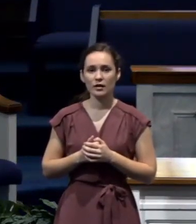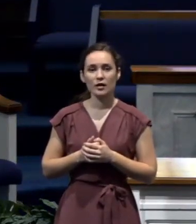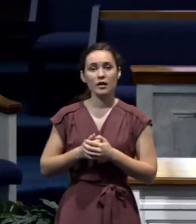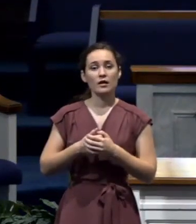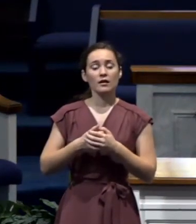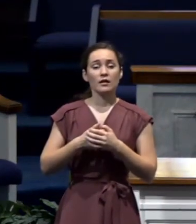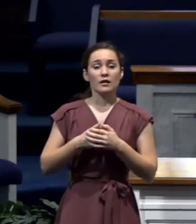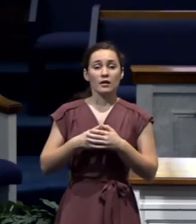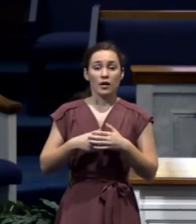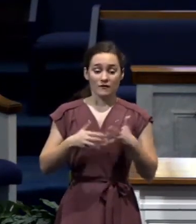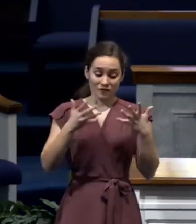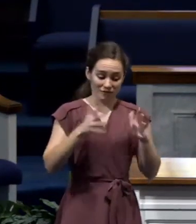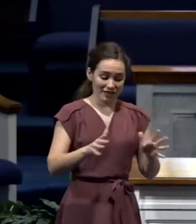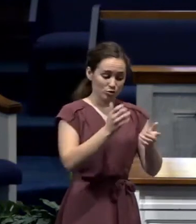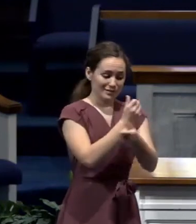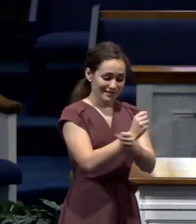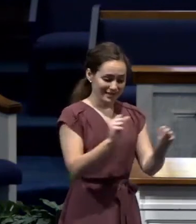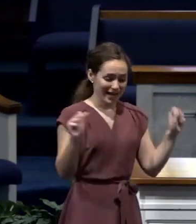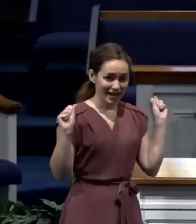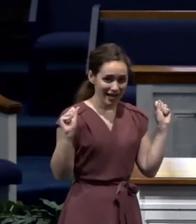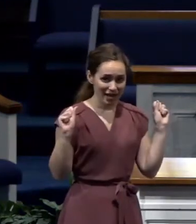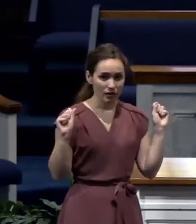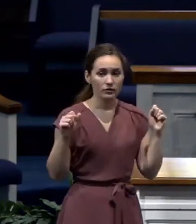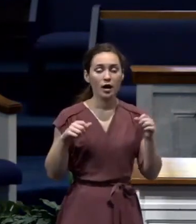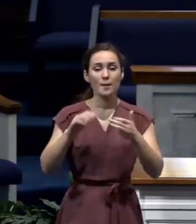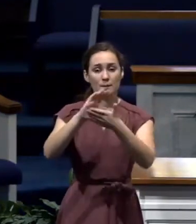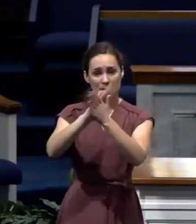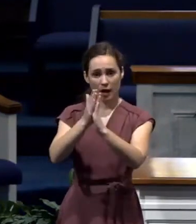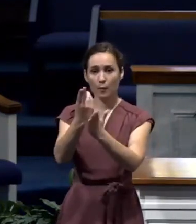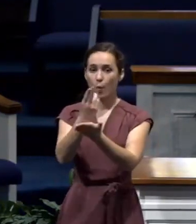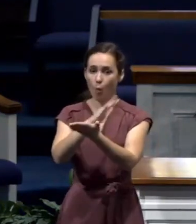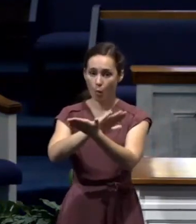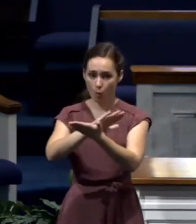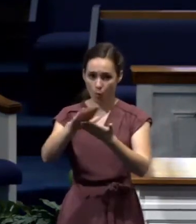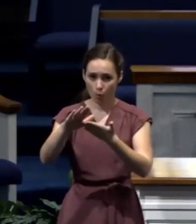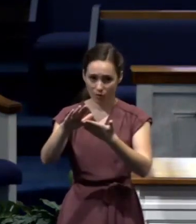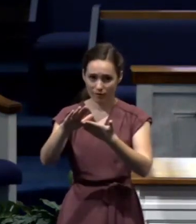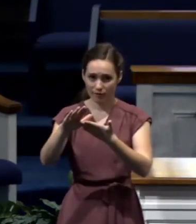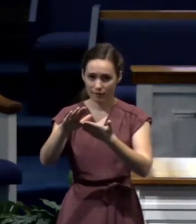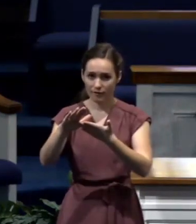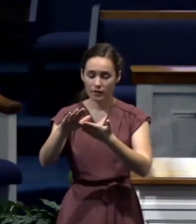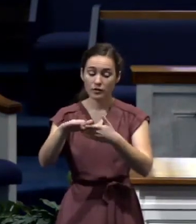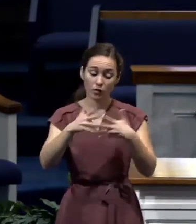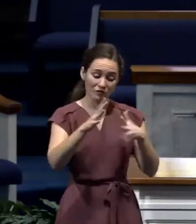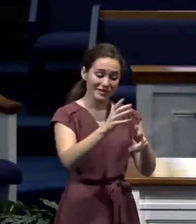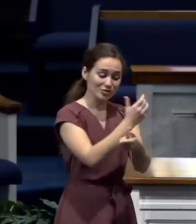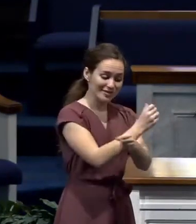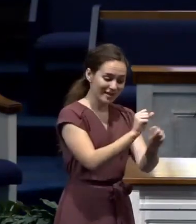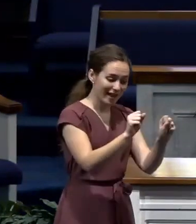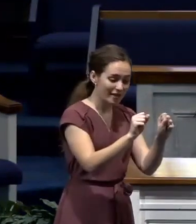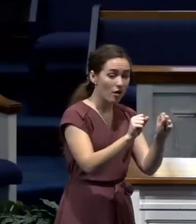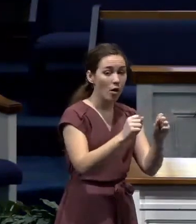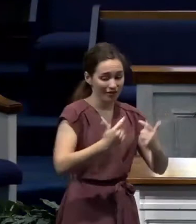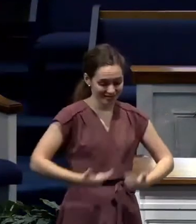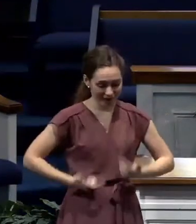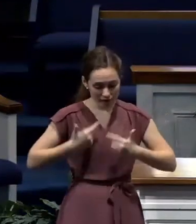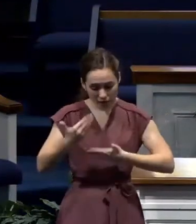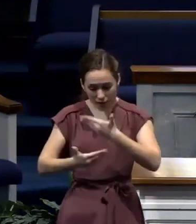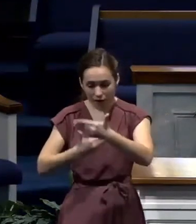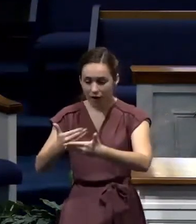in after we get saved, and that's sanctification, making us more Christ-like, making us more godly,